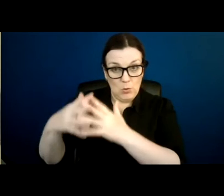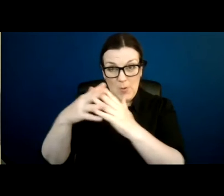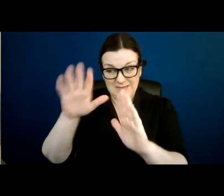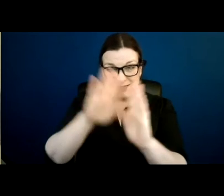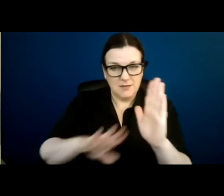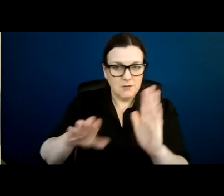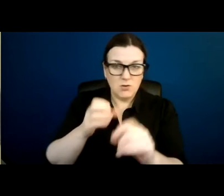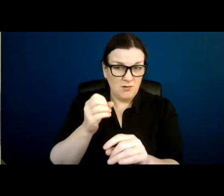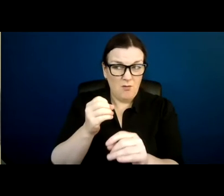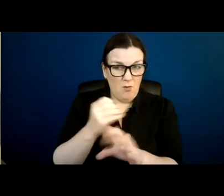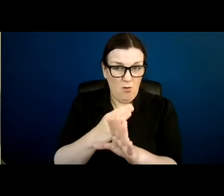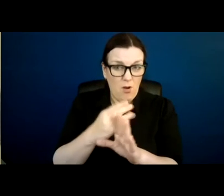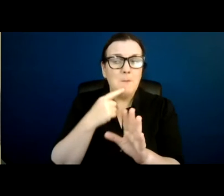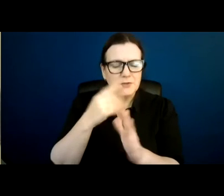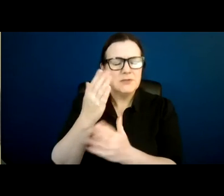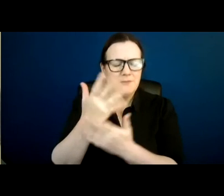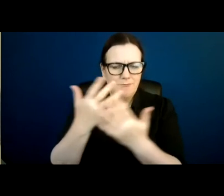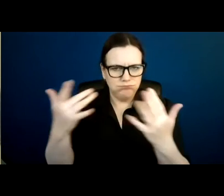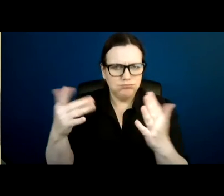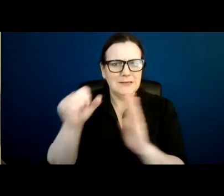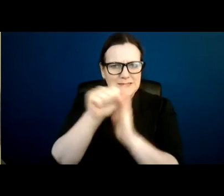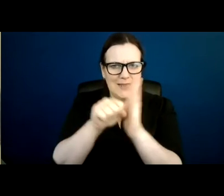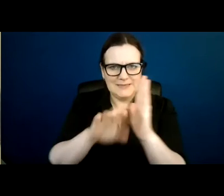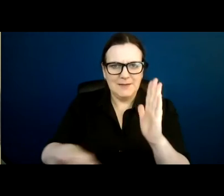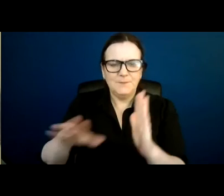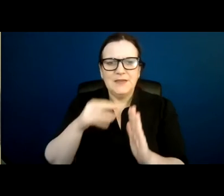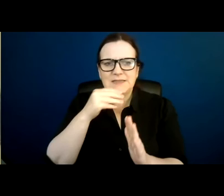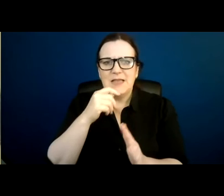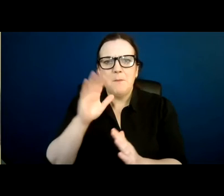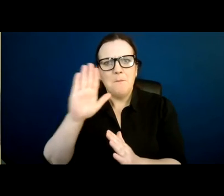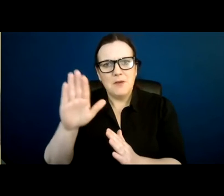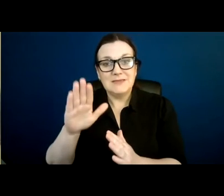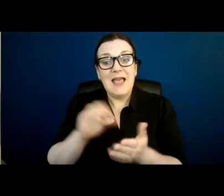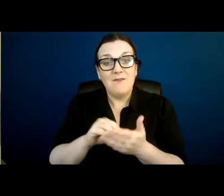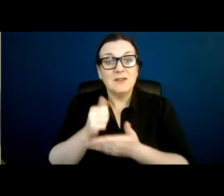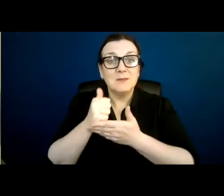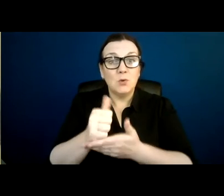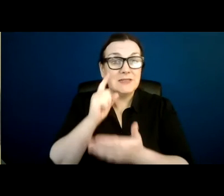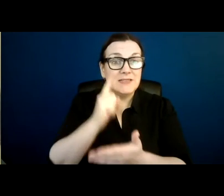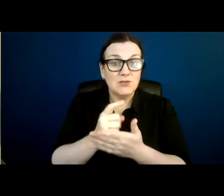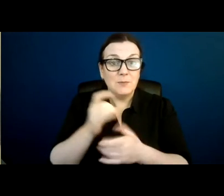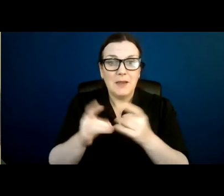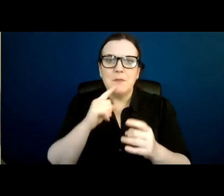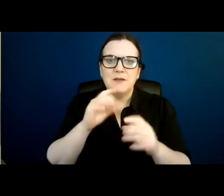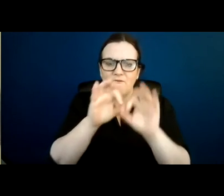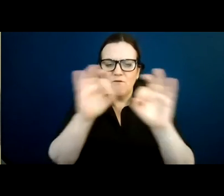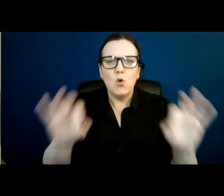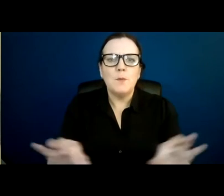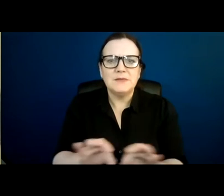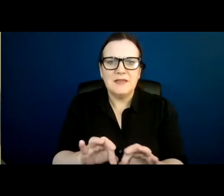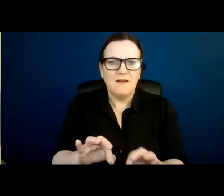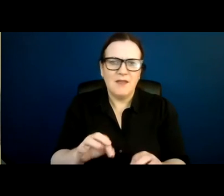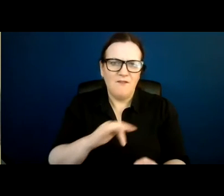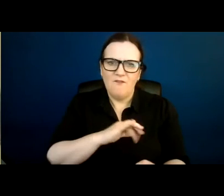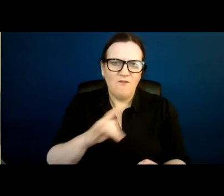that condition the use of supported decision-making on completing a form. And